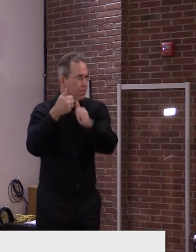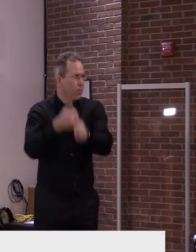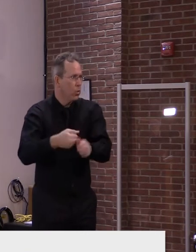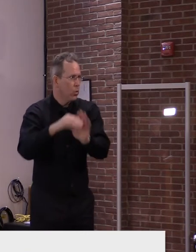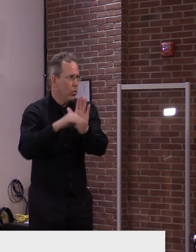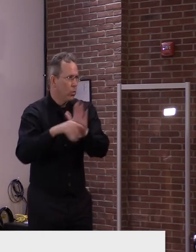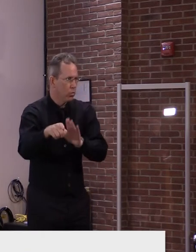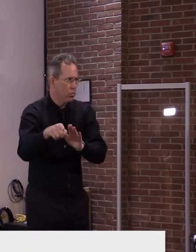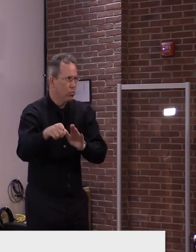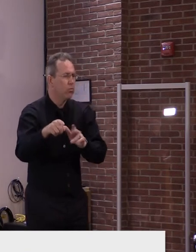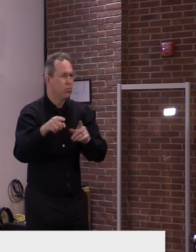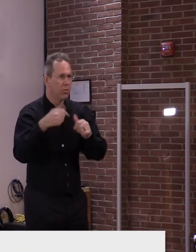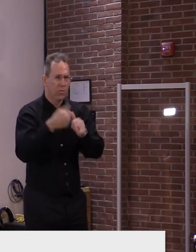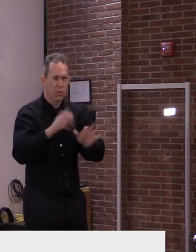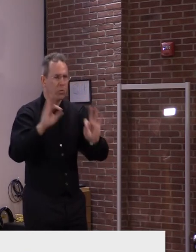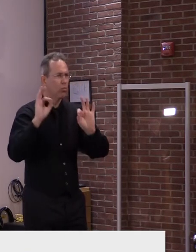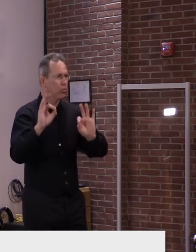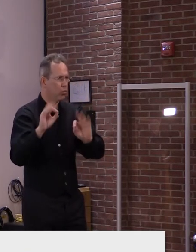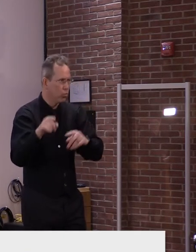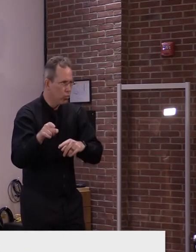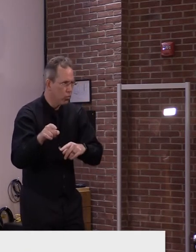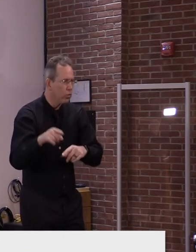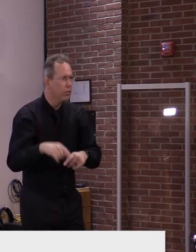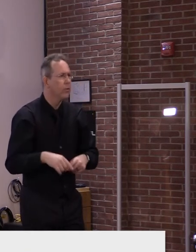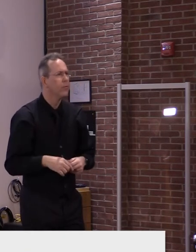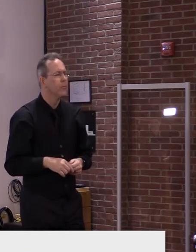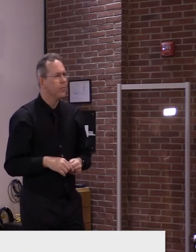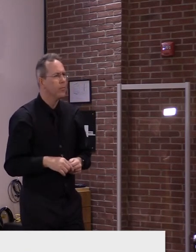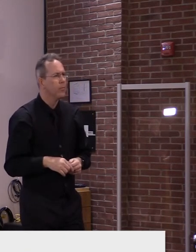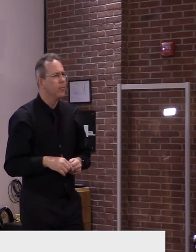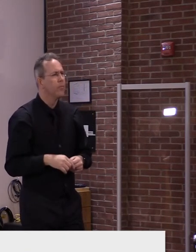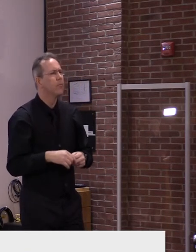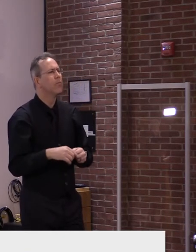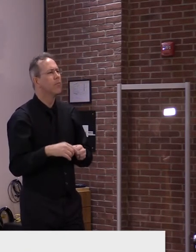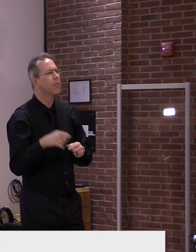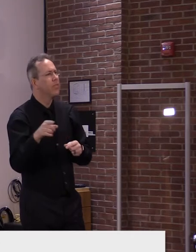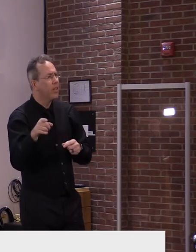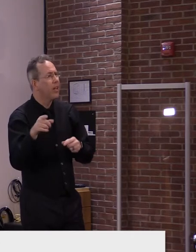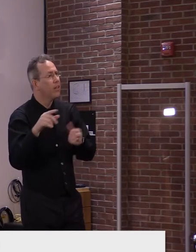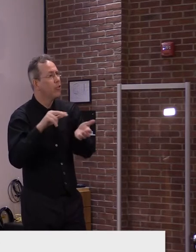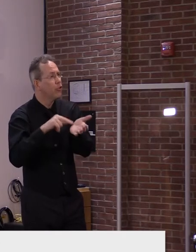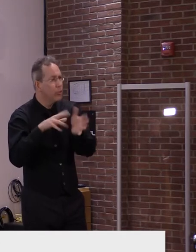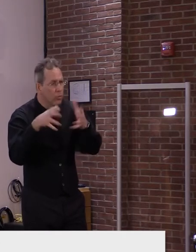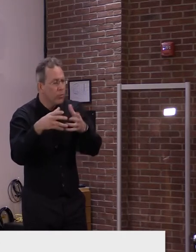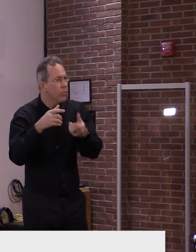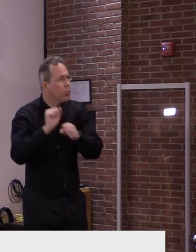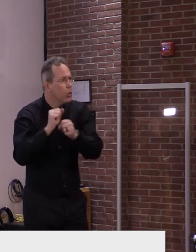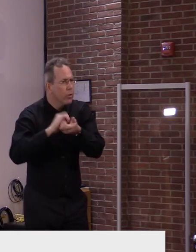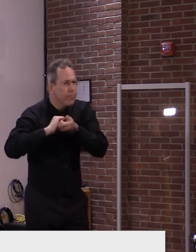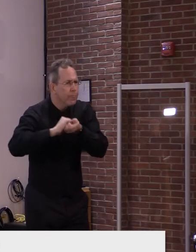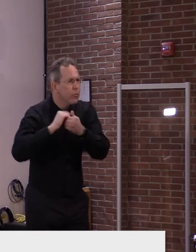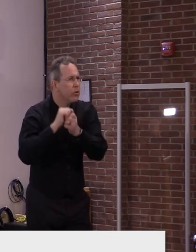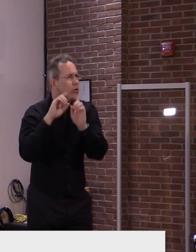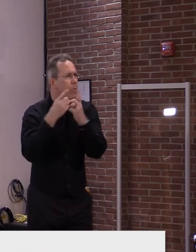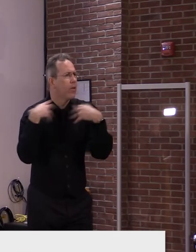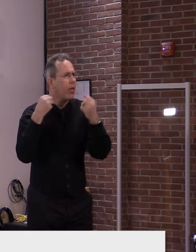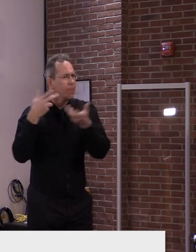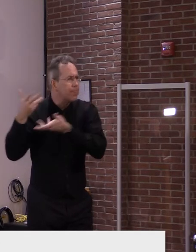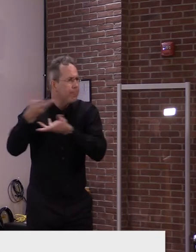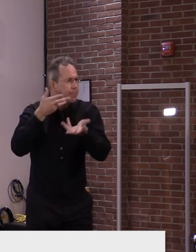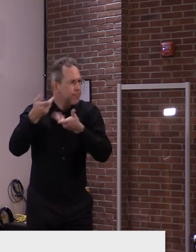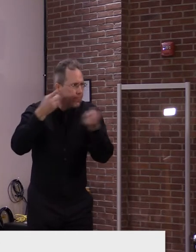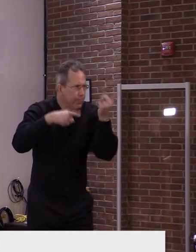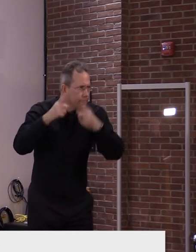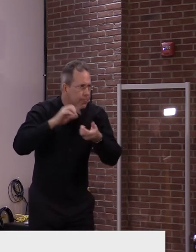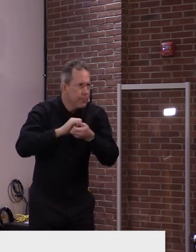And we've sort of worked around those guys, not worked around, worked in conjunction with those guidelines in order to, uh, be specific. We're going to